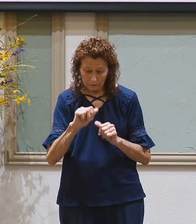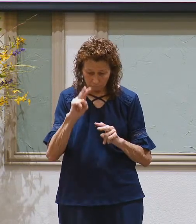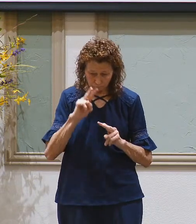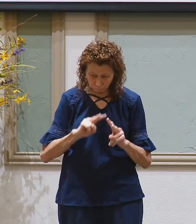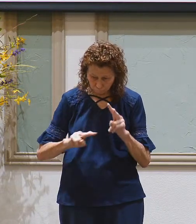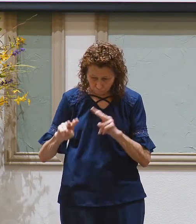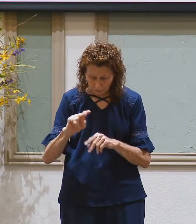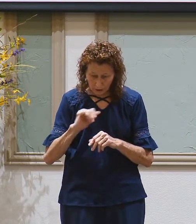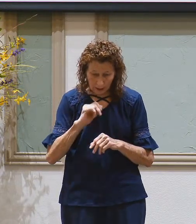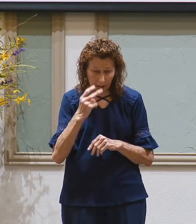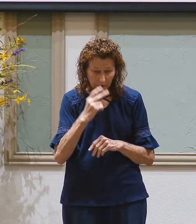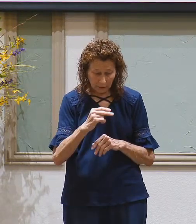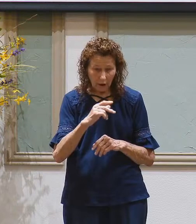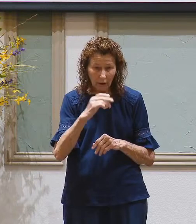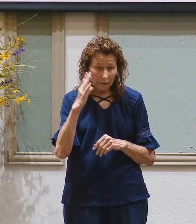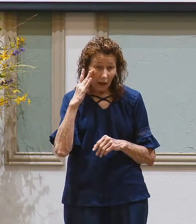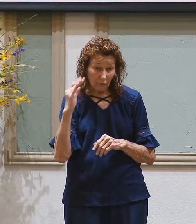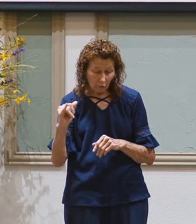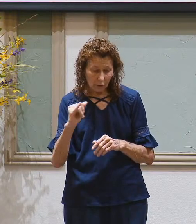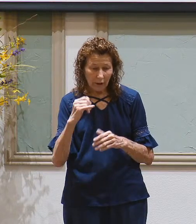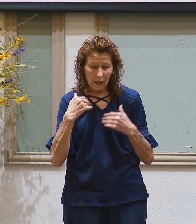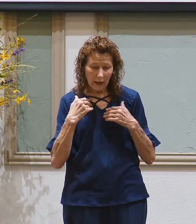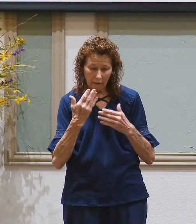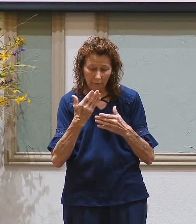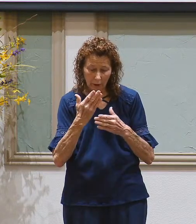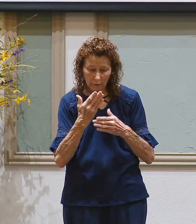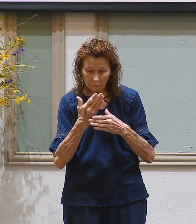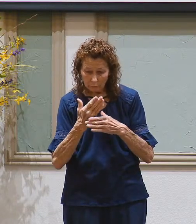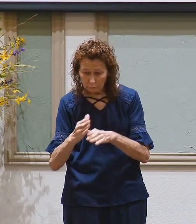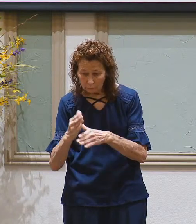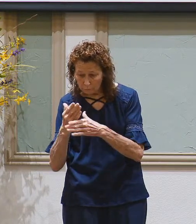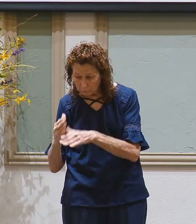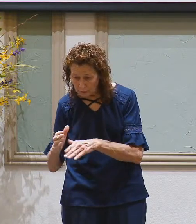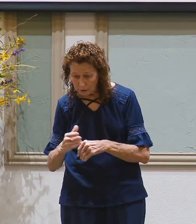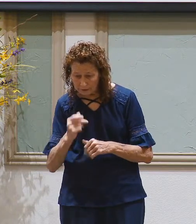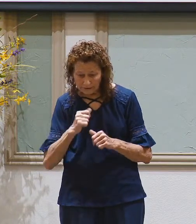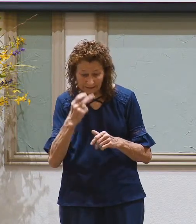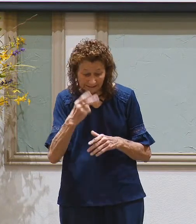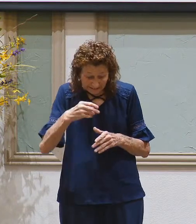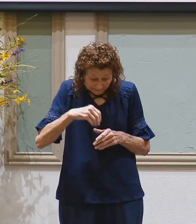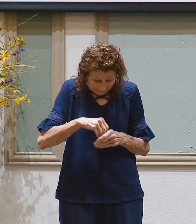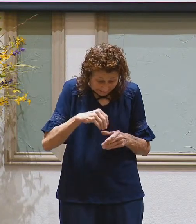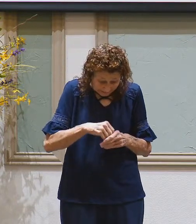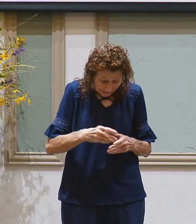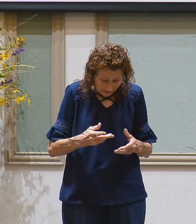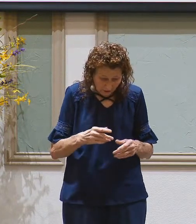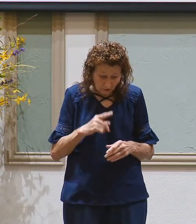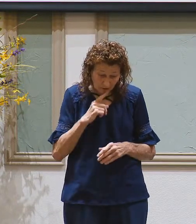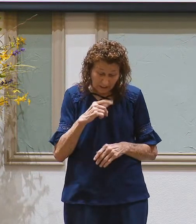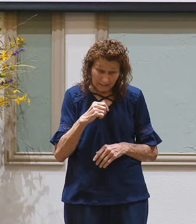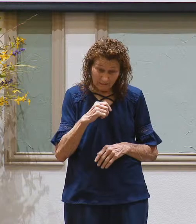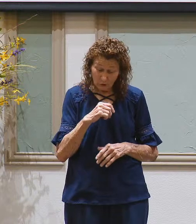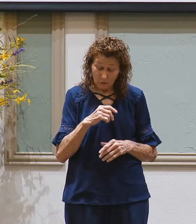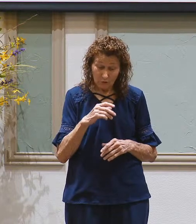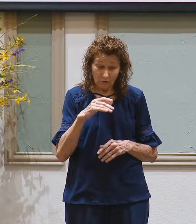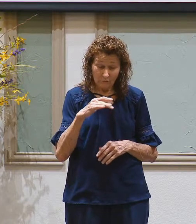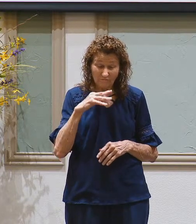The one I saw in Los Angeles had it sectioned off, so you could look at his insides. It was pretty gross, actually.